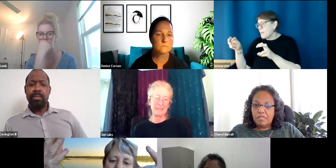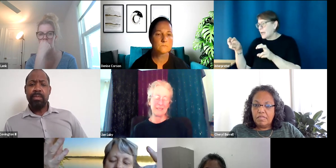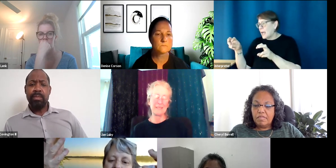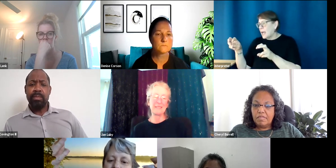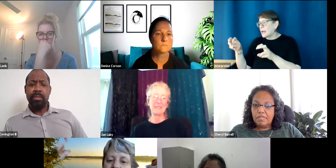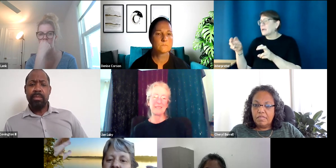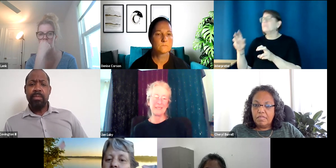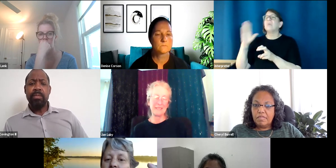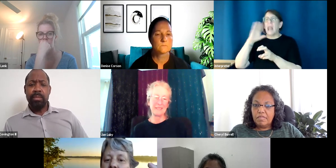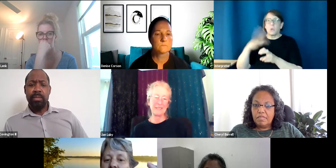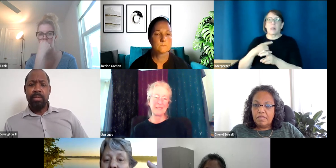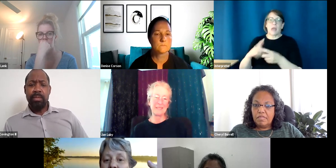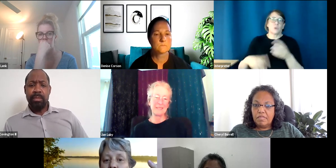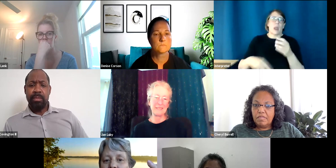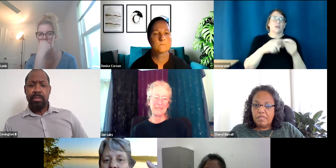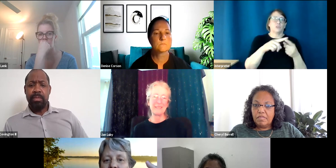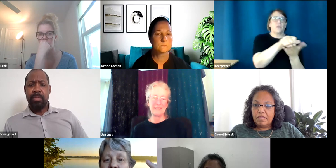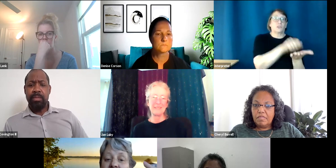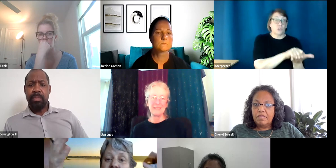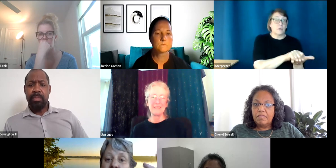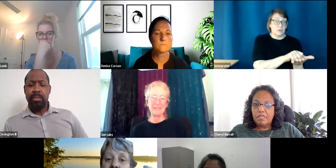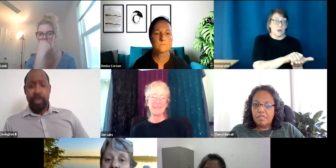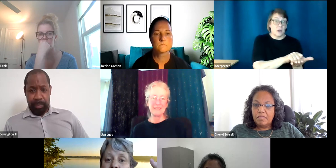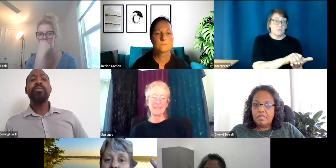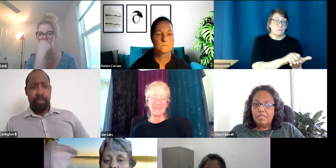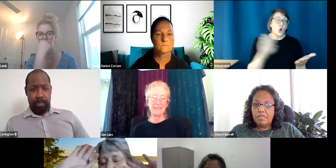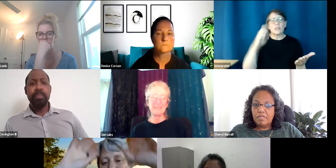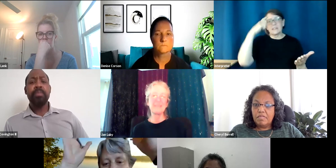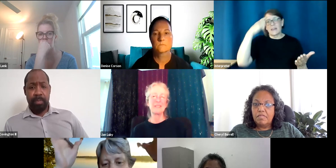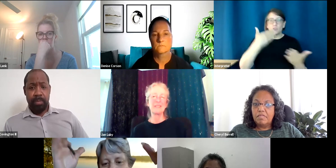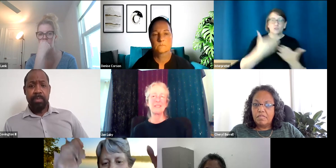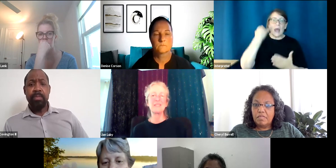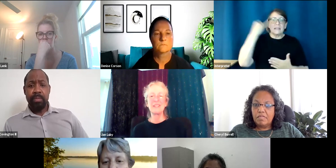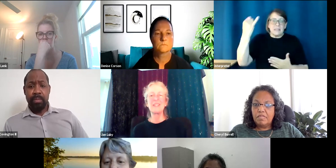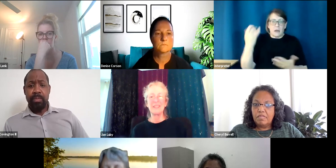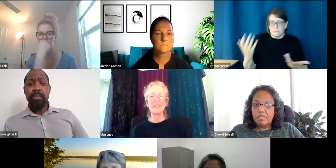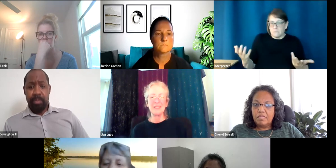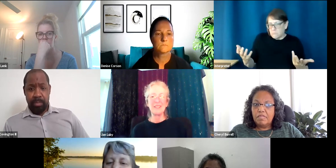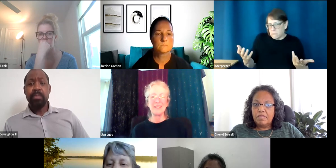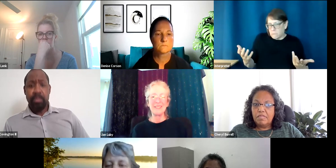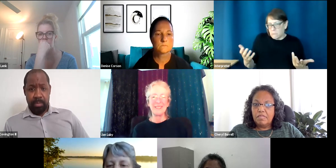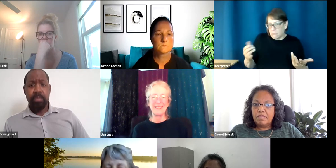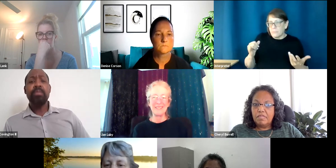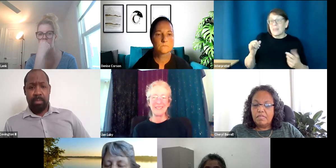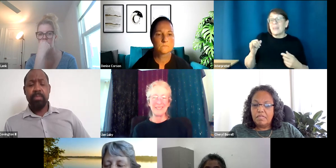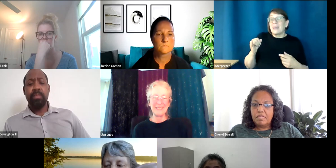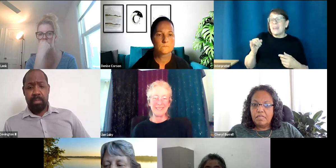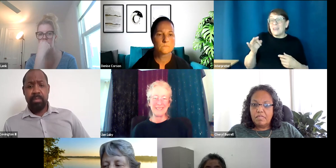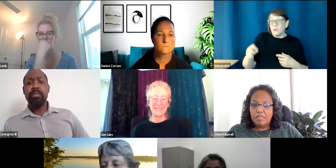And can you put it on the agenda? He thinks it's a good idea. You know, you can, if you have a lot to think through, I think